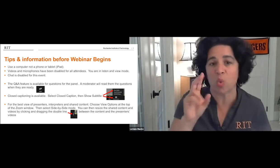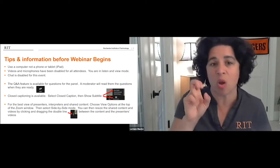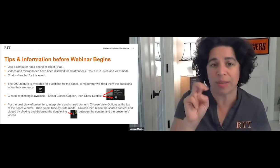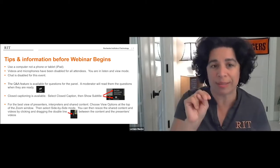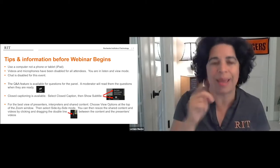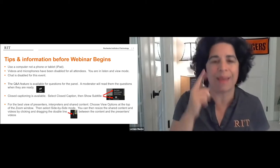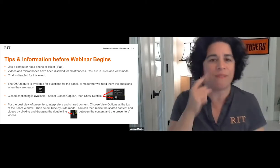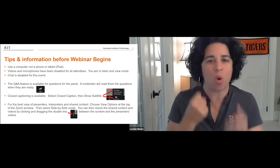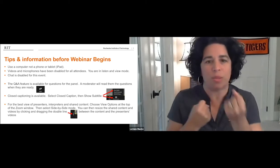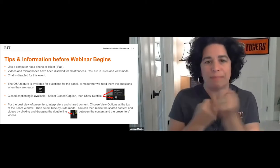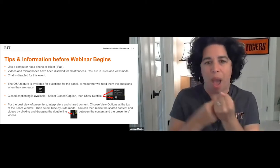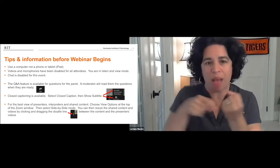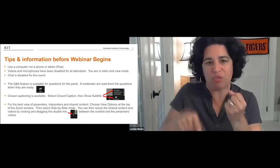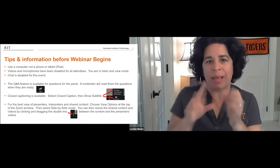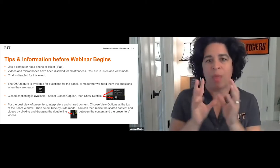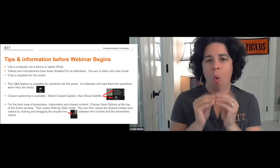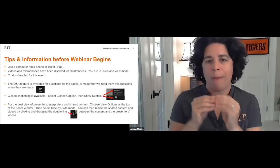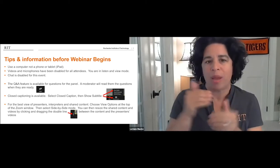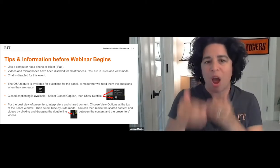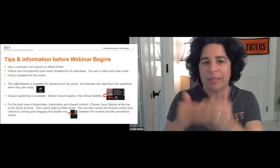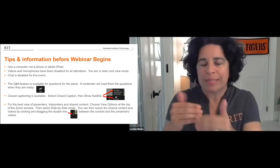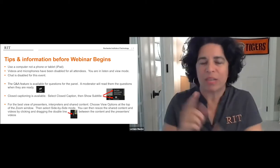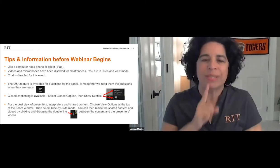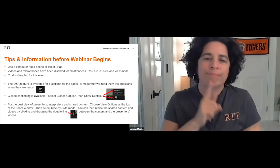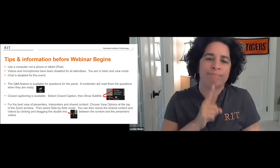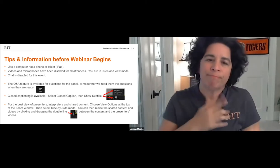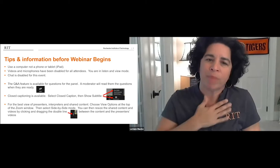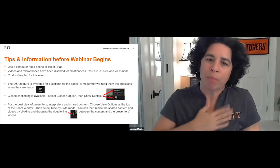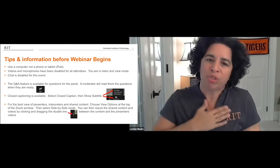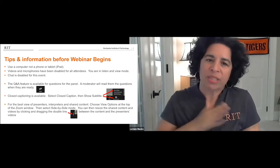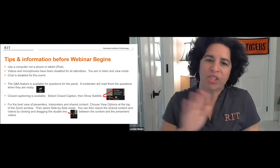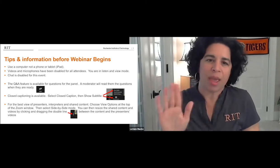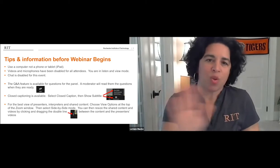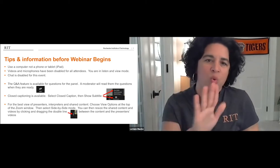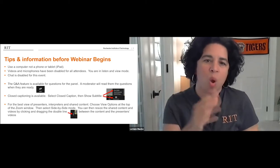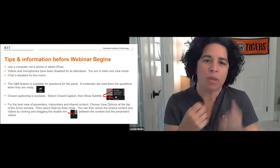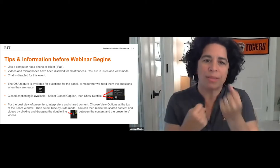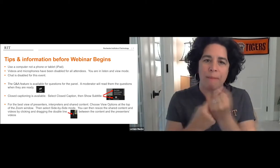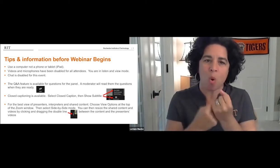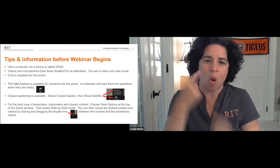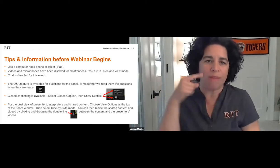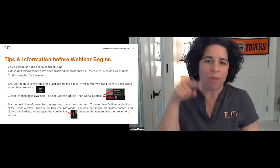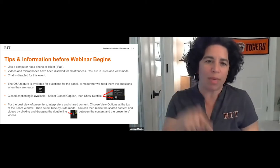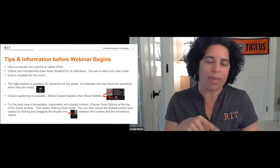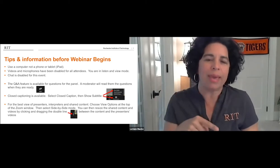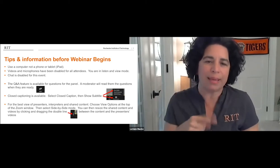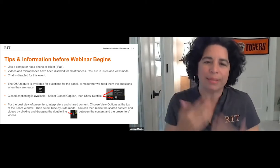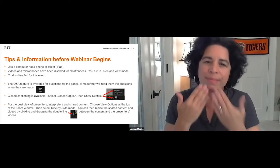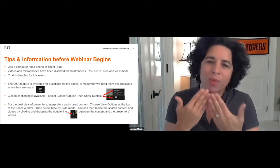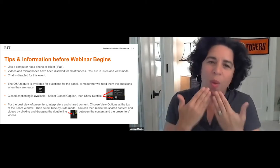And I also want to thank Sorenson for sponsoring this whole webinar series. We really appreciate your support